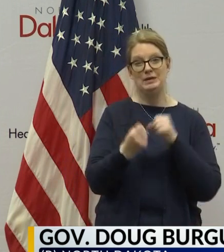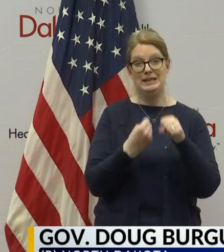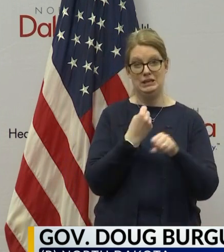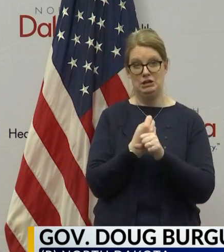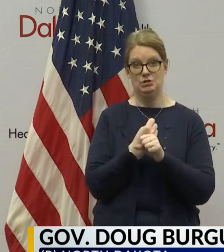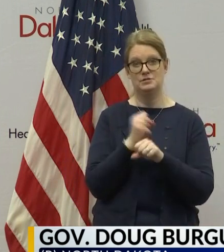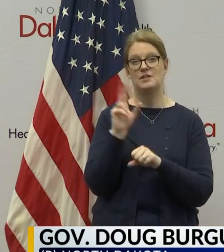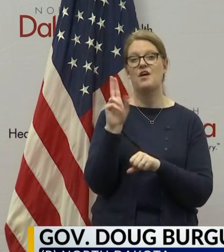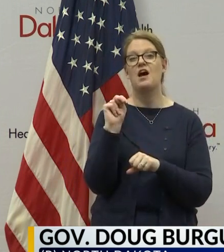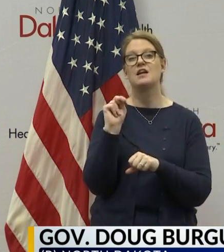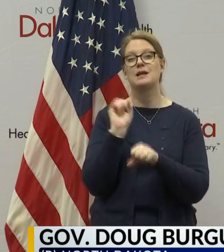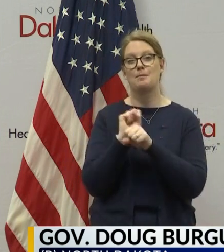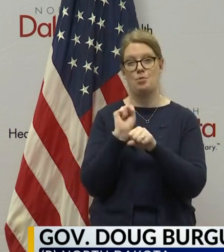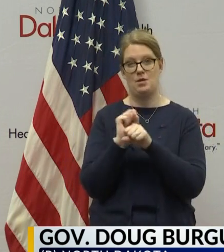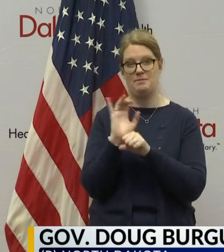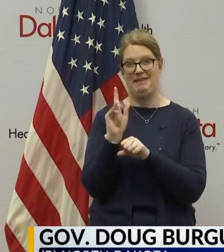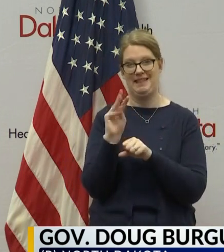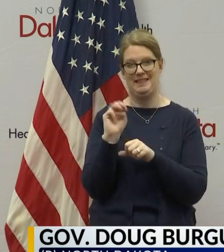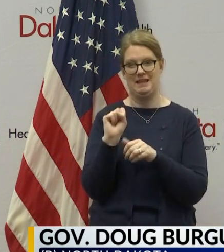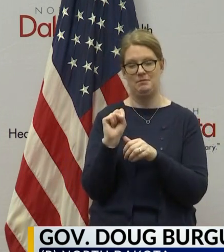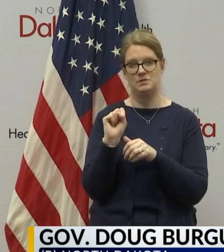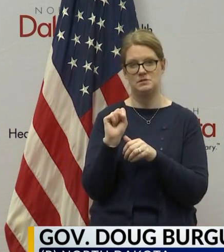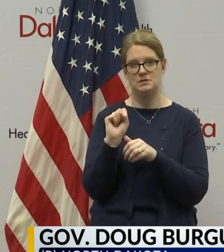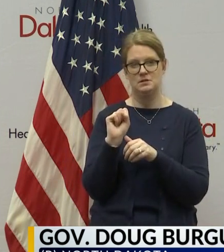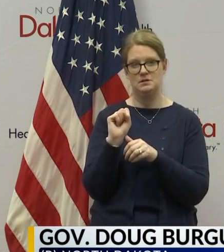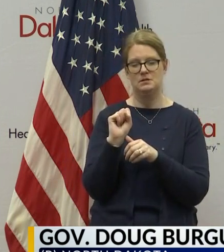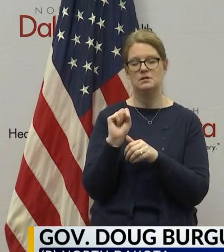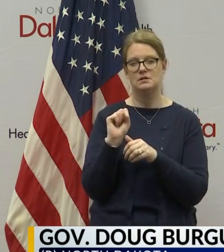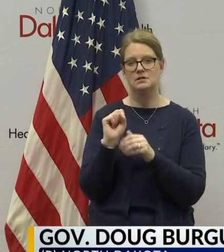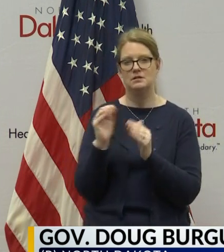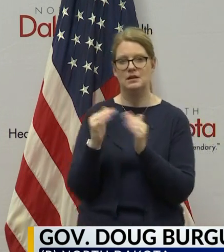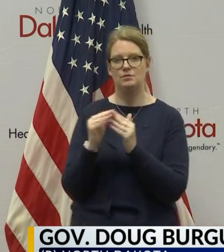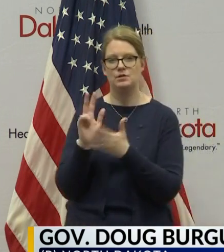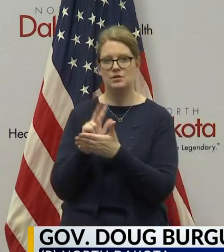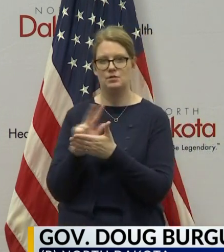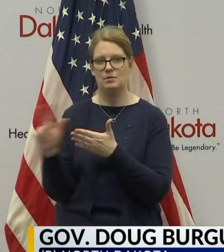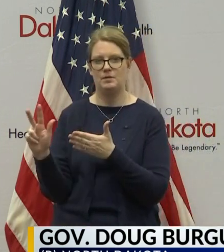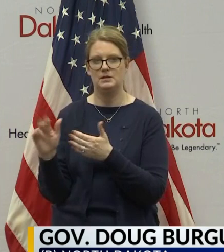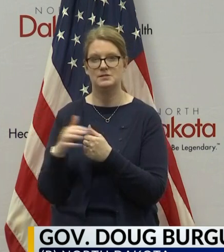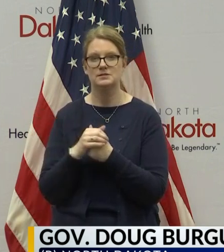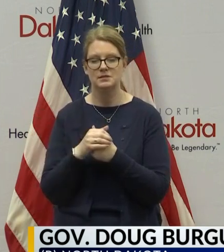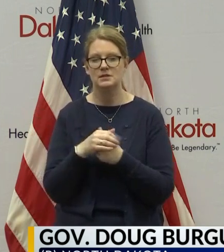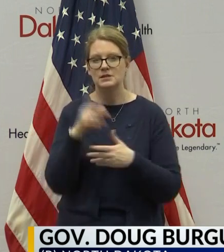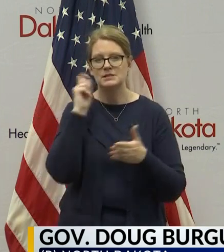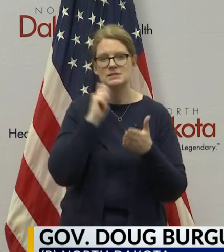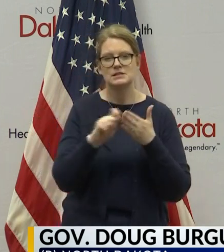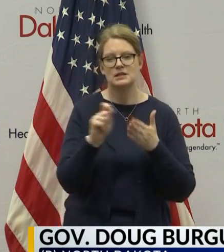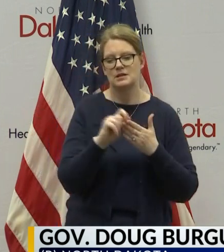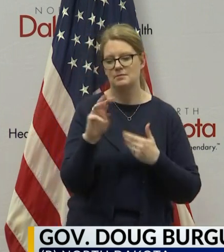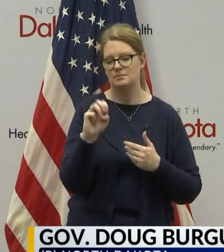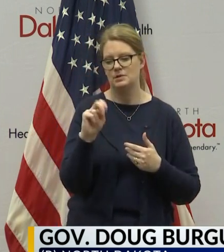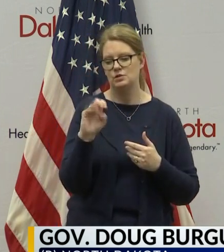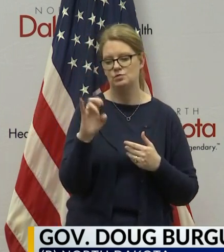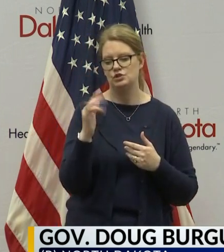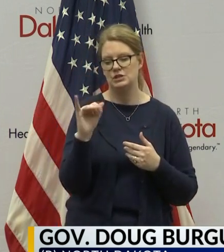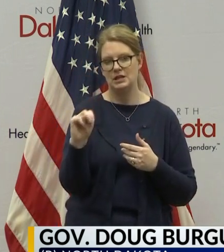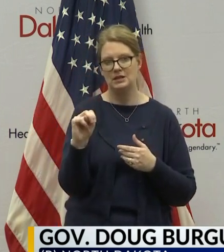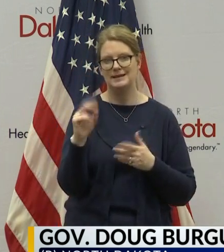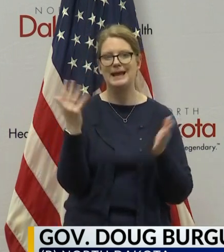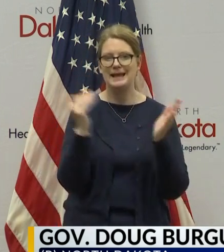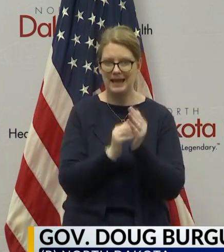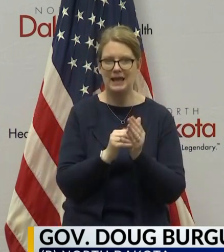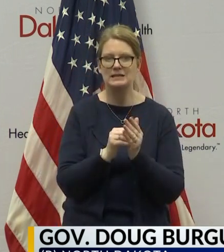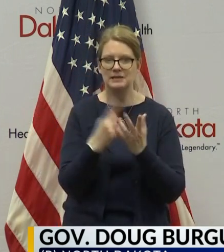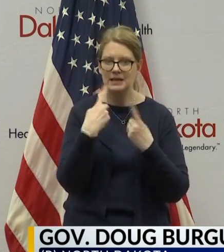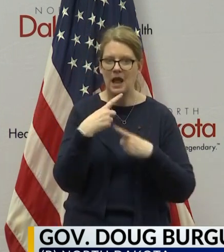claims in under three weeks. So that's that. But the unemployment, Secretary Mnuchin made the commitment again this morning that the